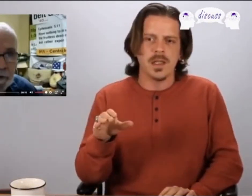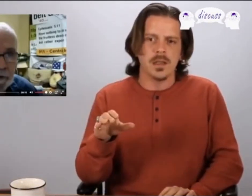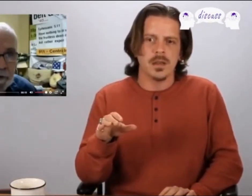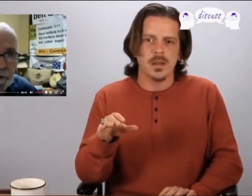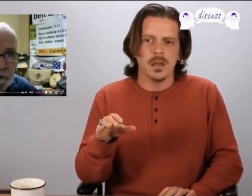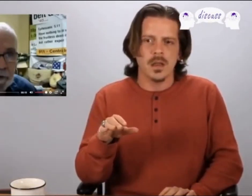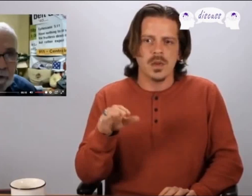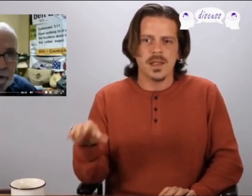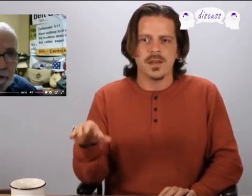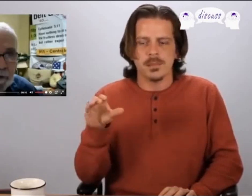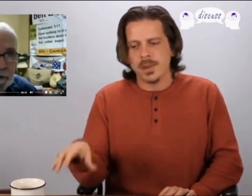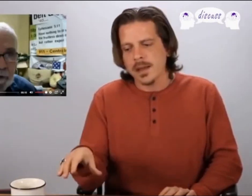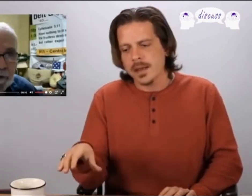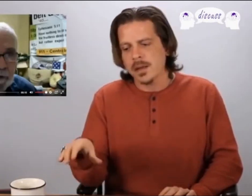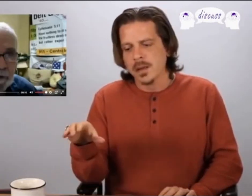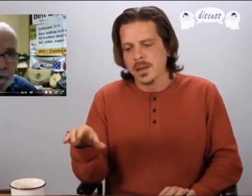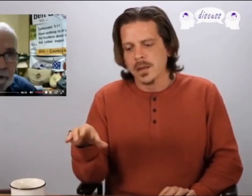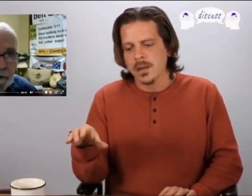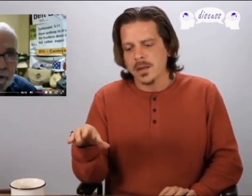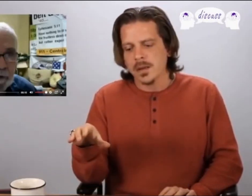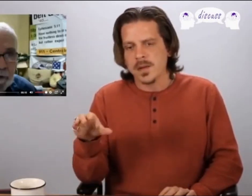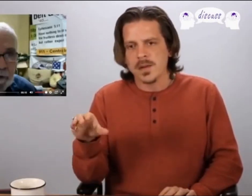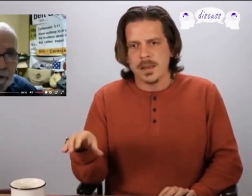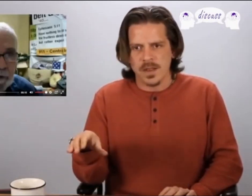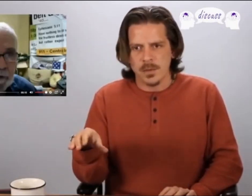being molested by the step family